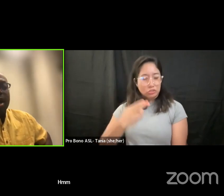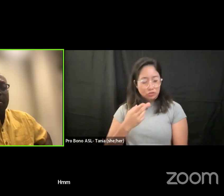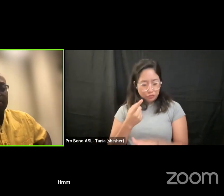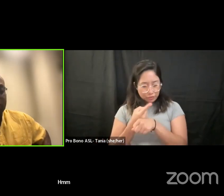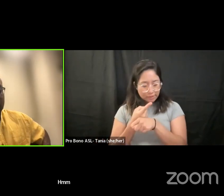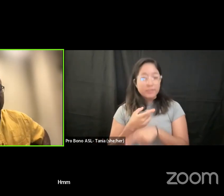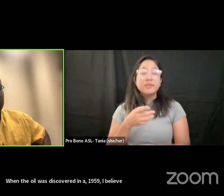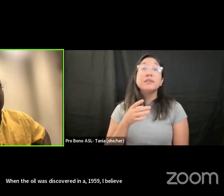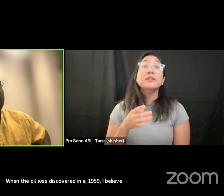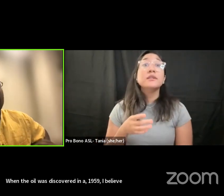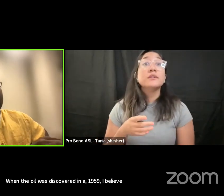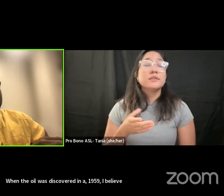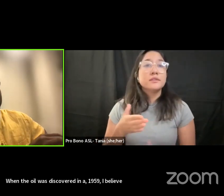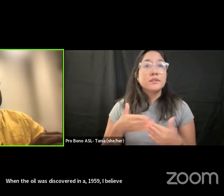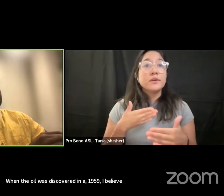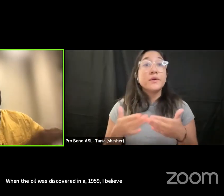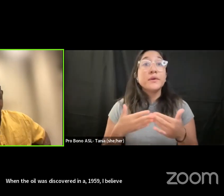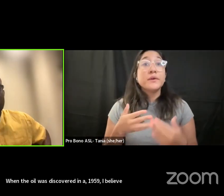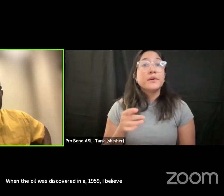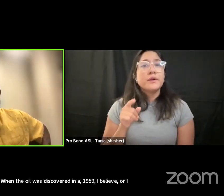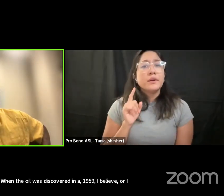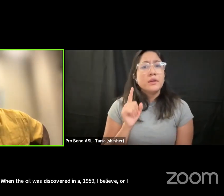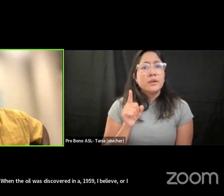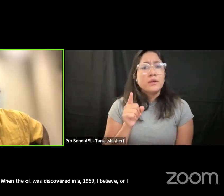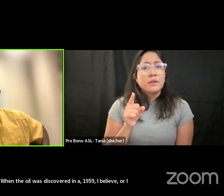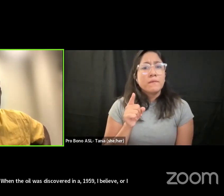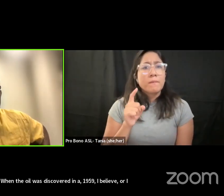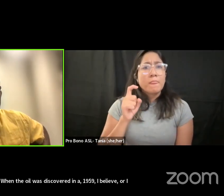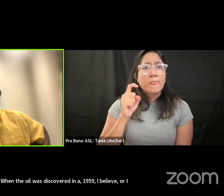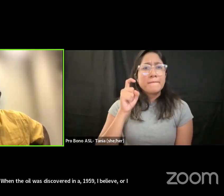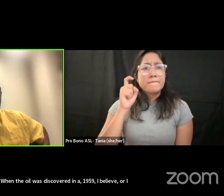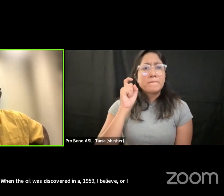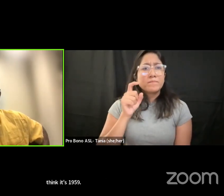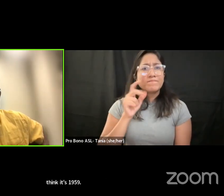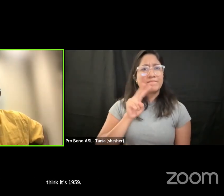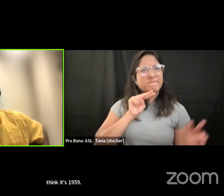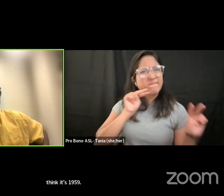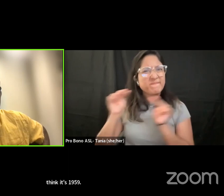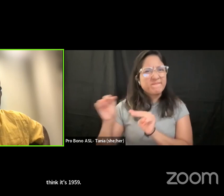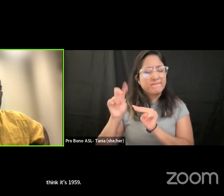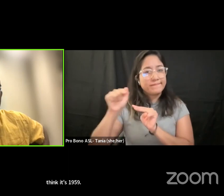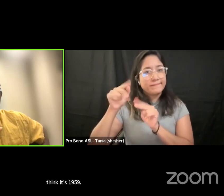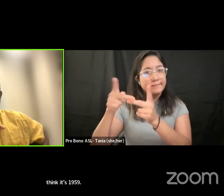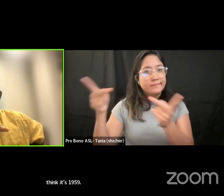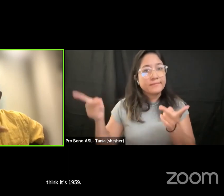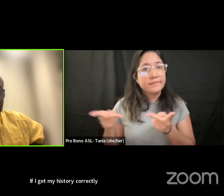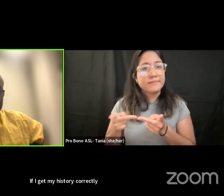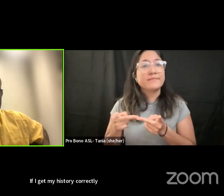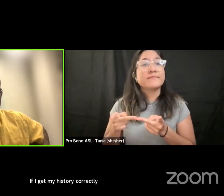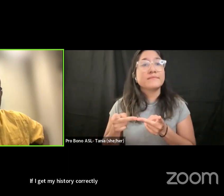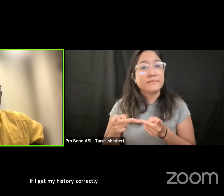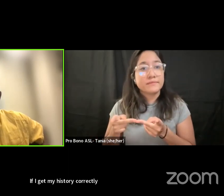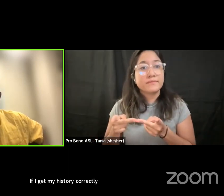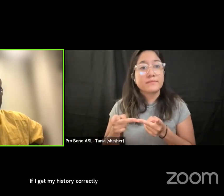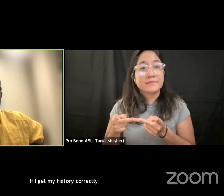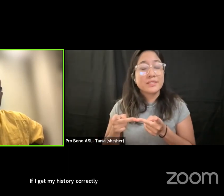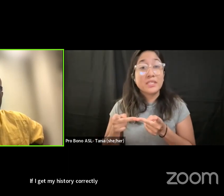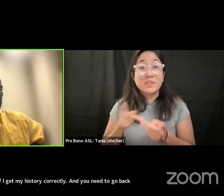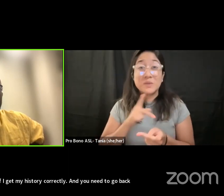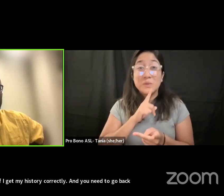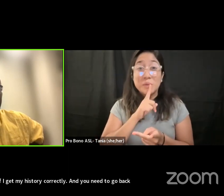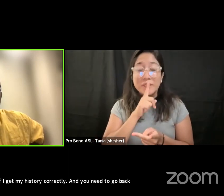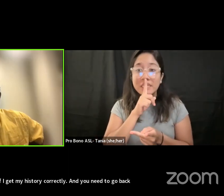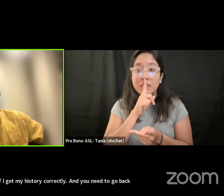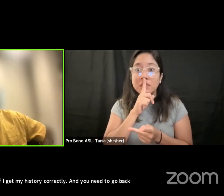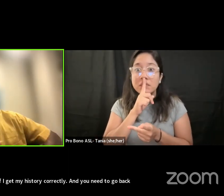um and you need to go back to that particular place now it's it's been depleted literally